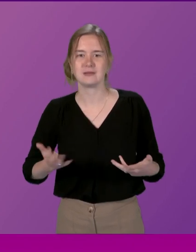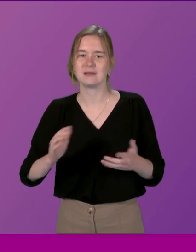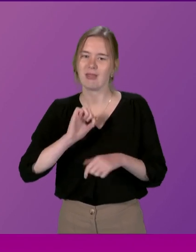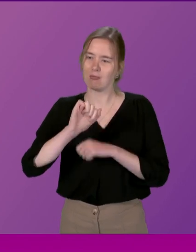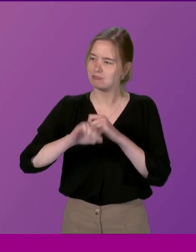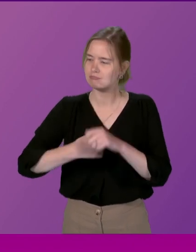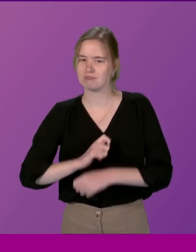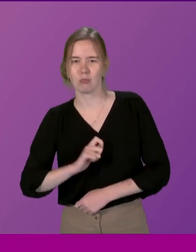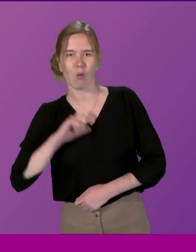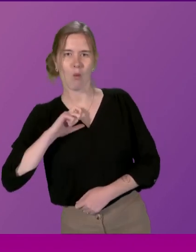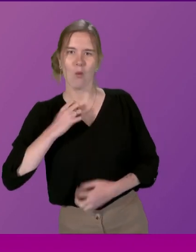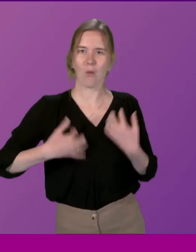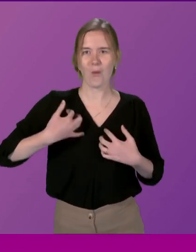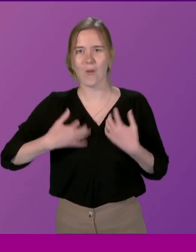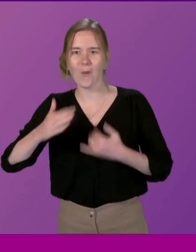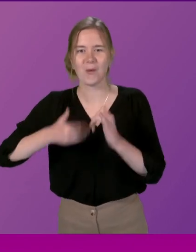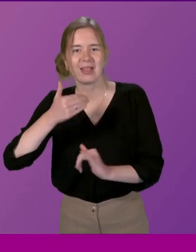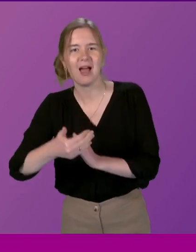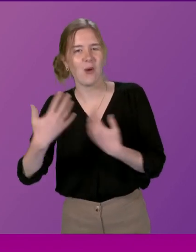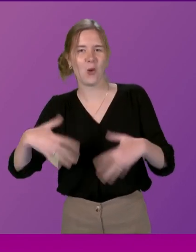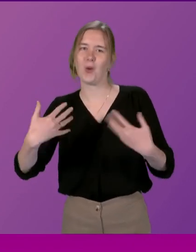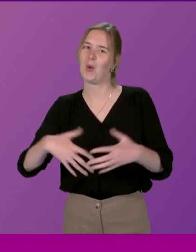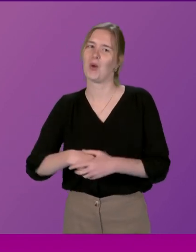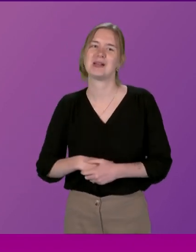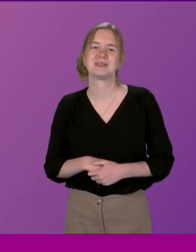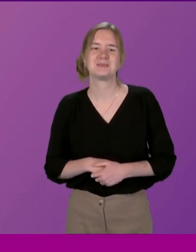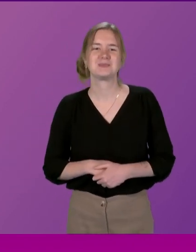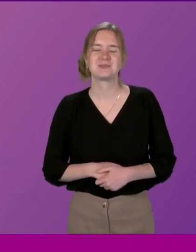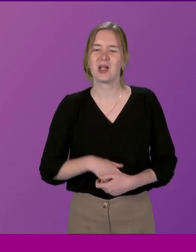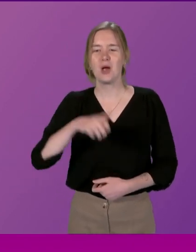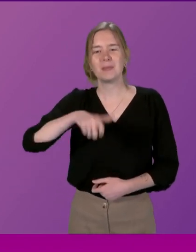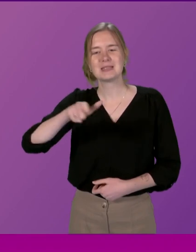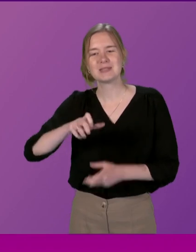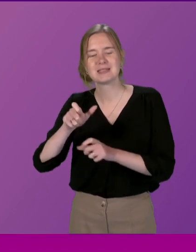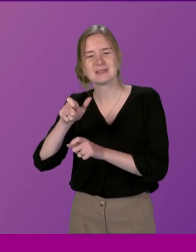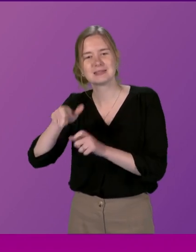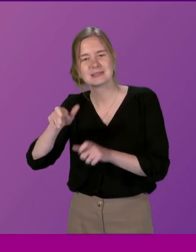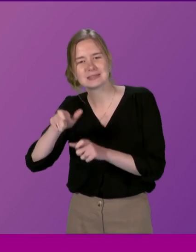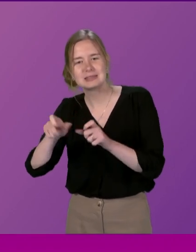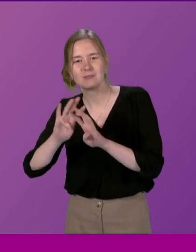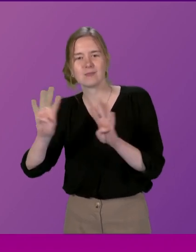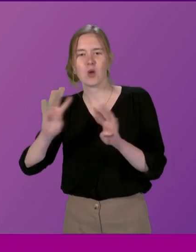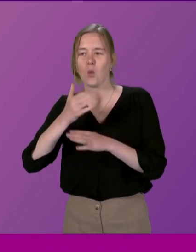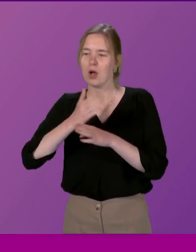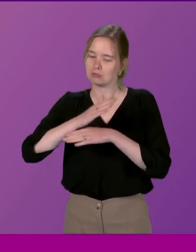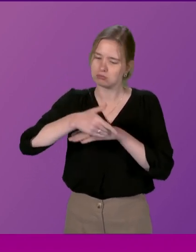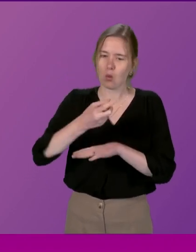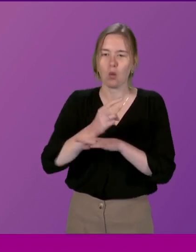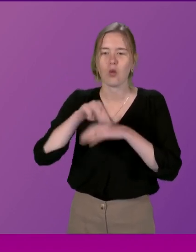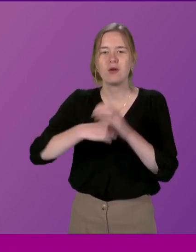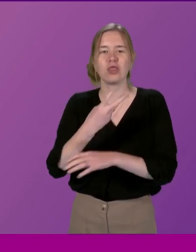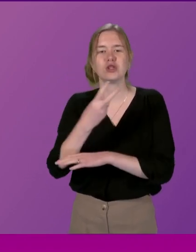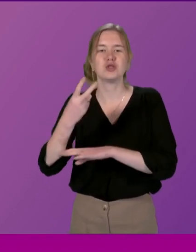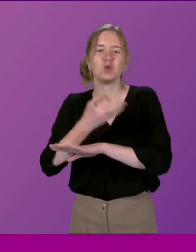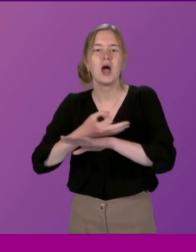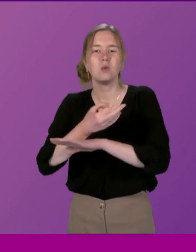confidence and energy by the end of the process Participants of our Citizens Panel had worked together for over 32 hours over two weekends